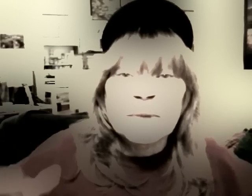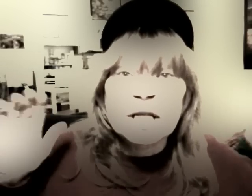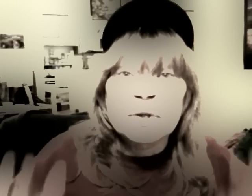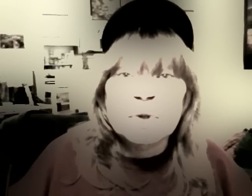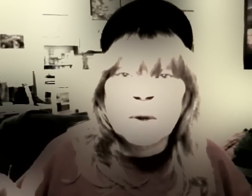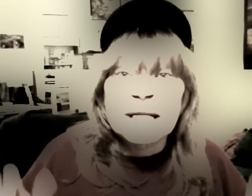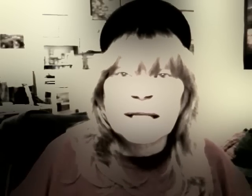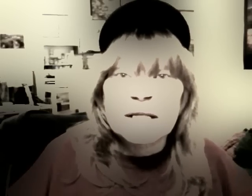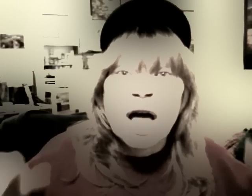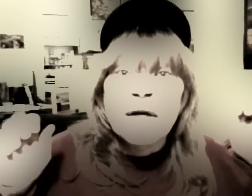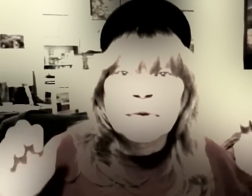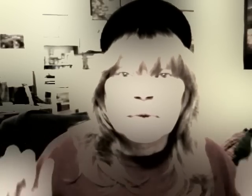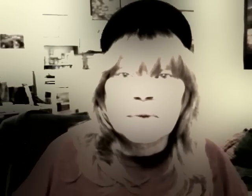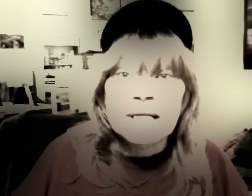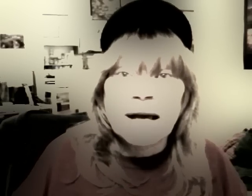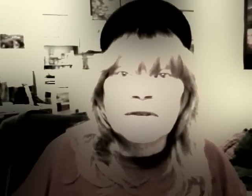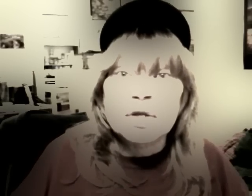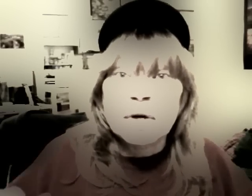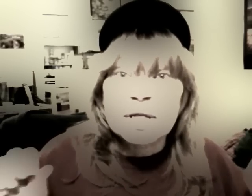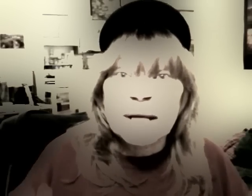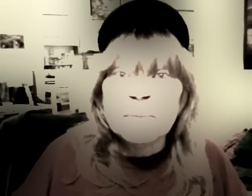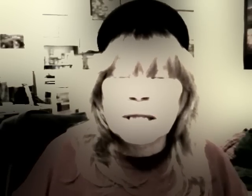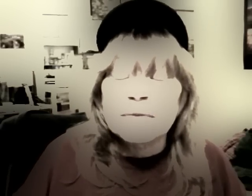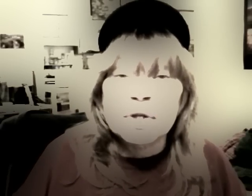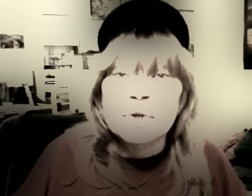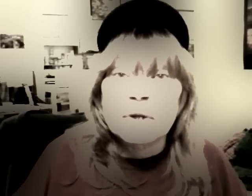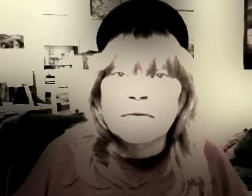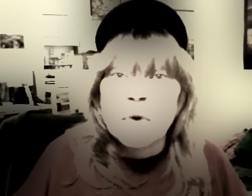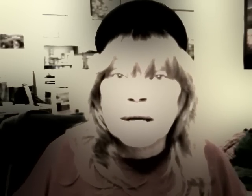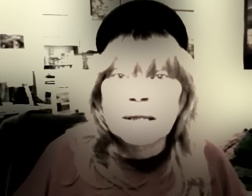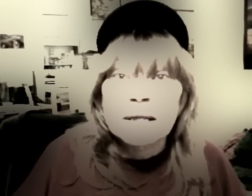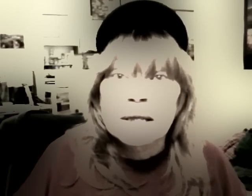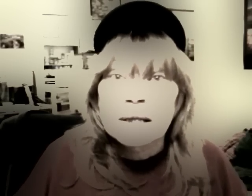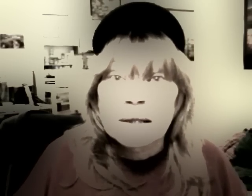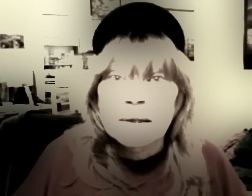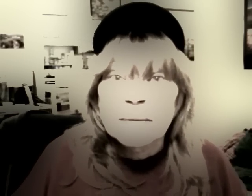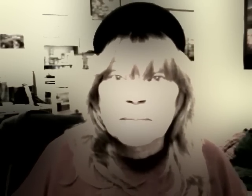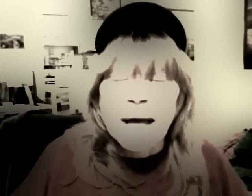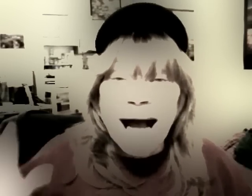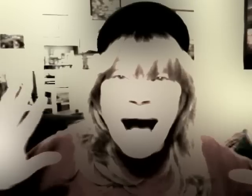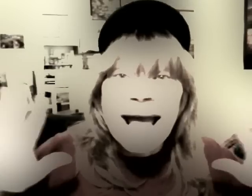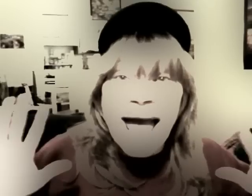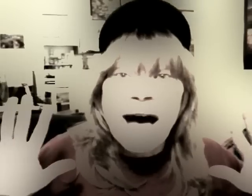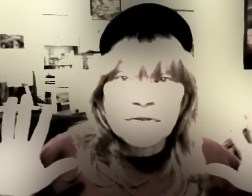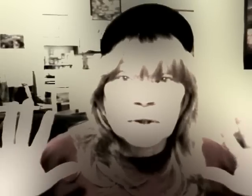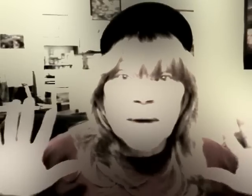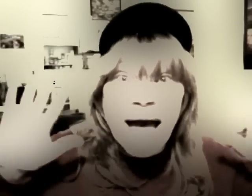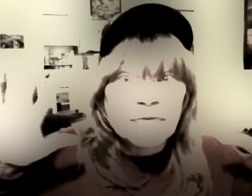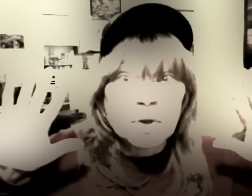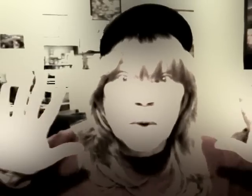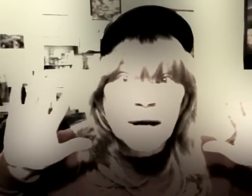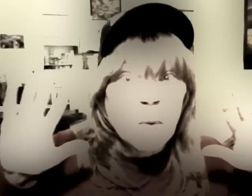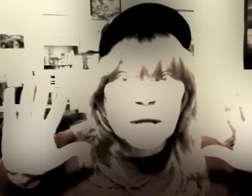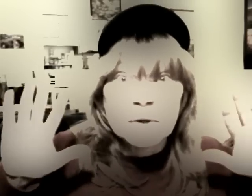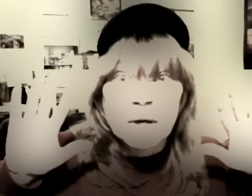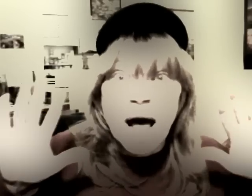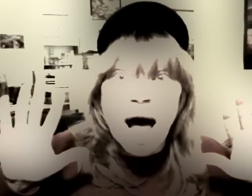2, 26 through 3-7. So there are some believers you should avoid. Like I have to, have to, whether I want to or not,